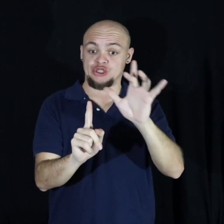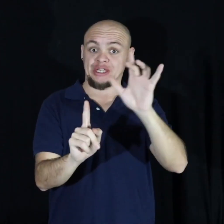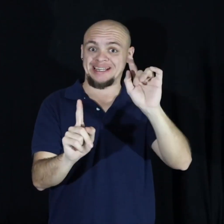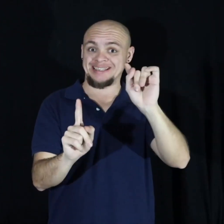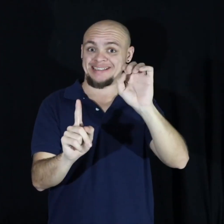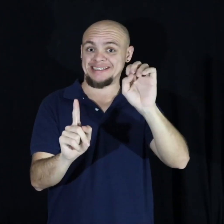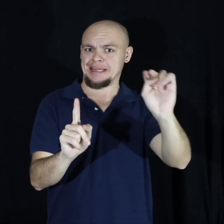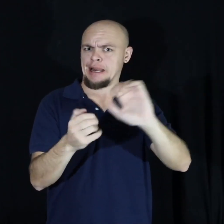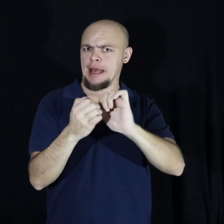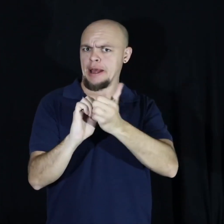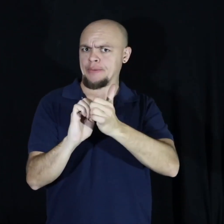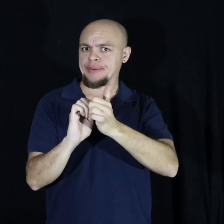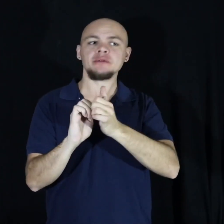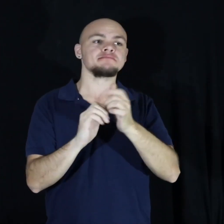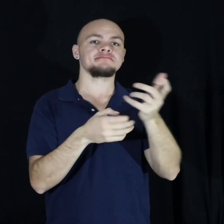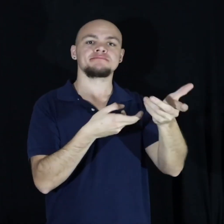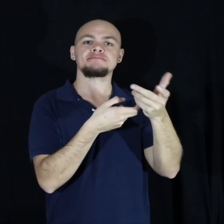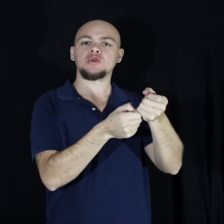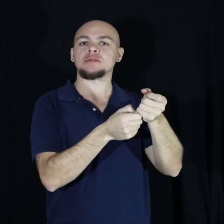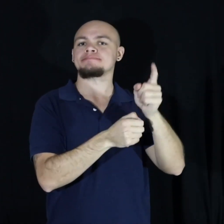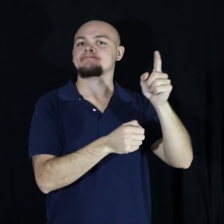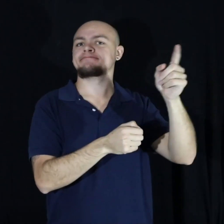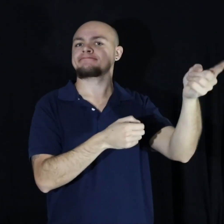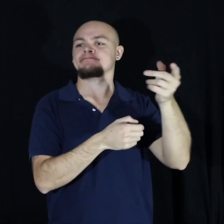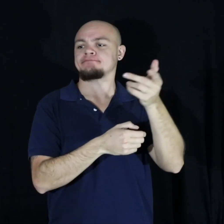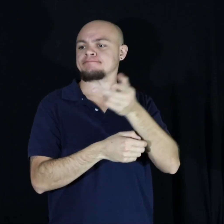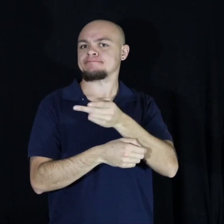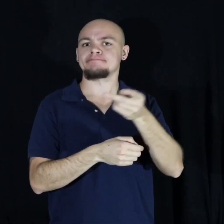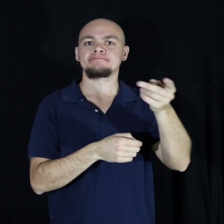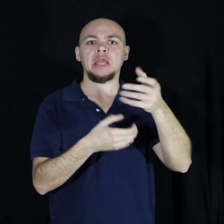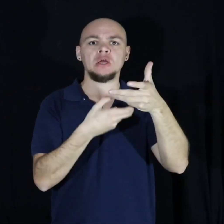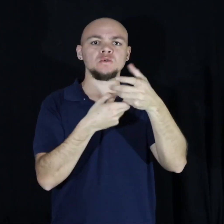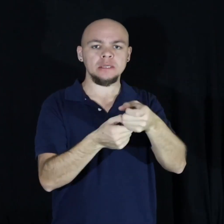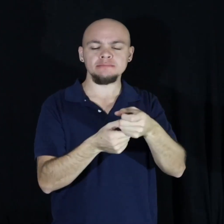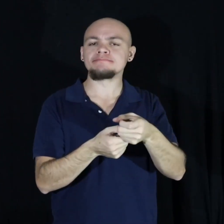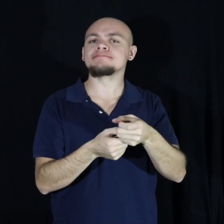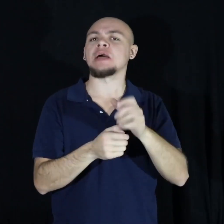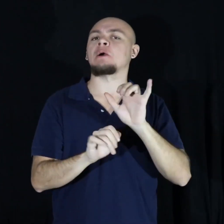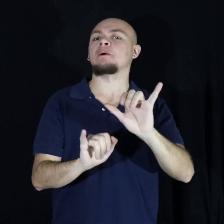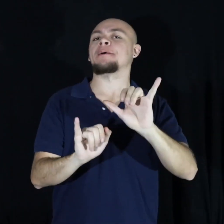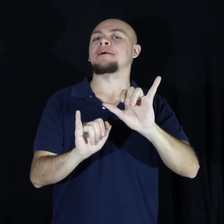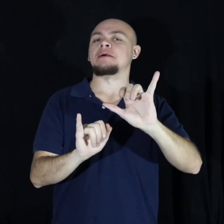ones to trust the process and let us find and grow what we are made for